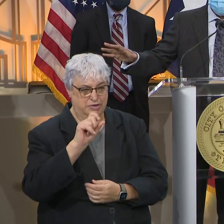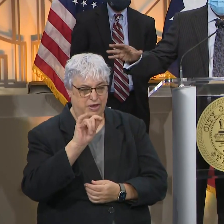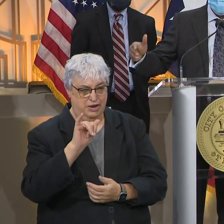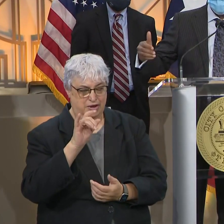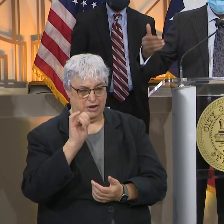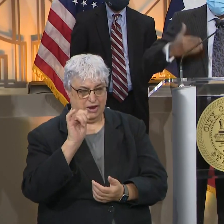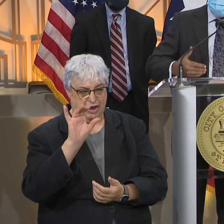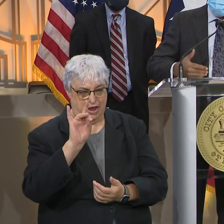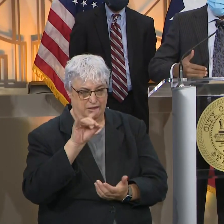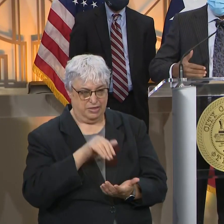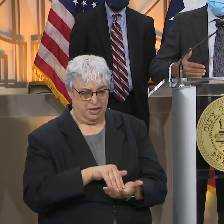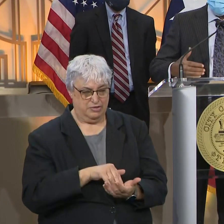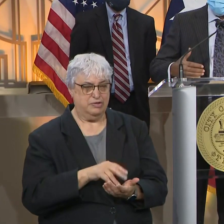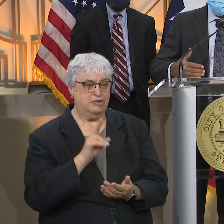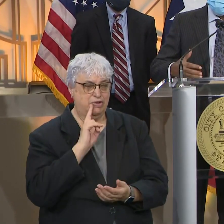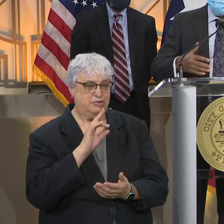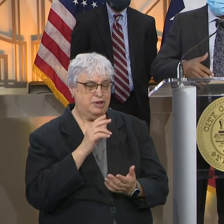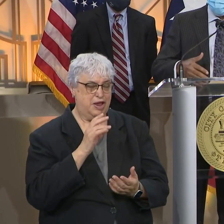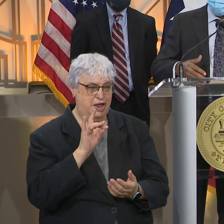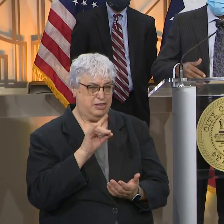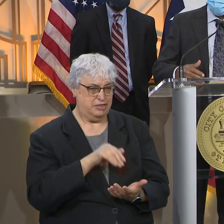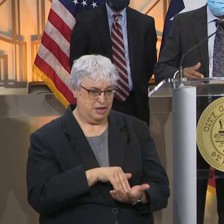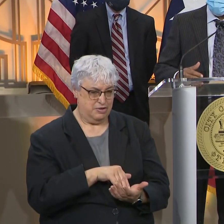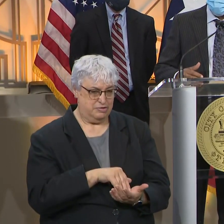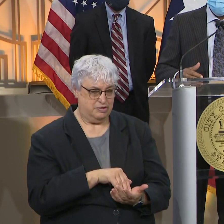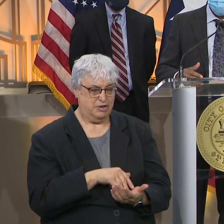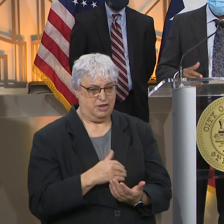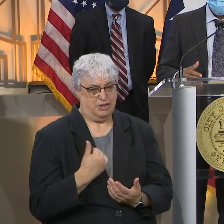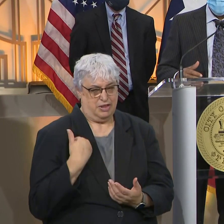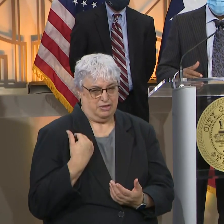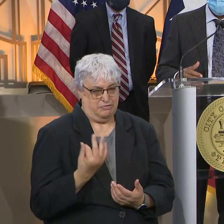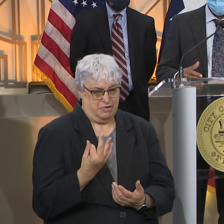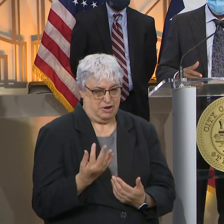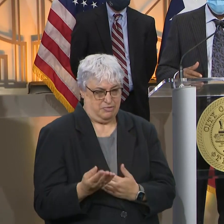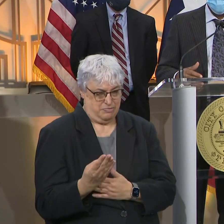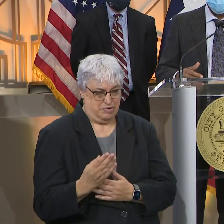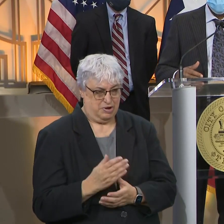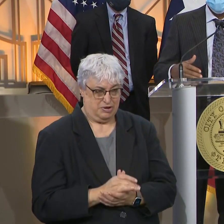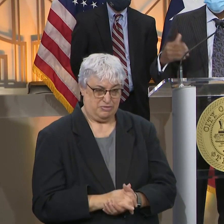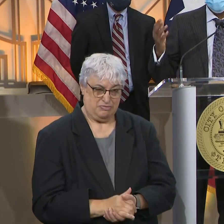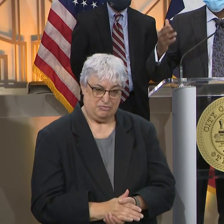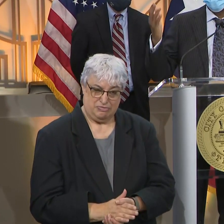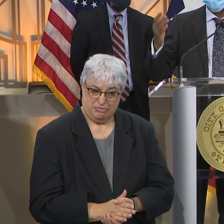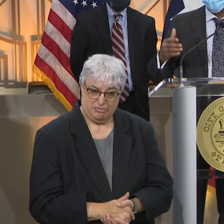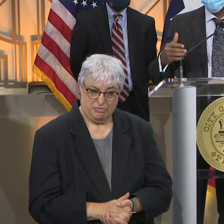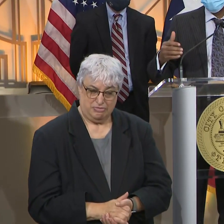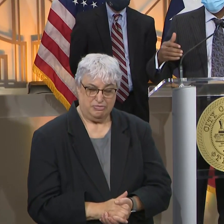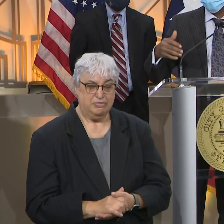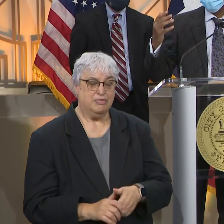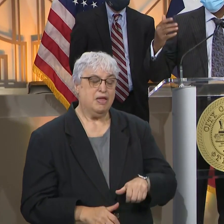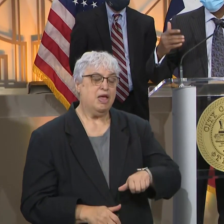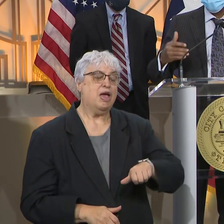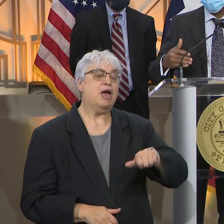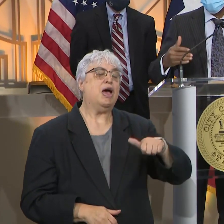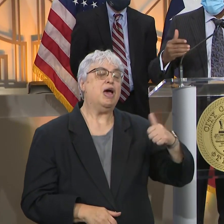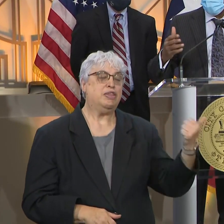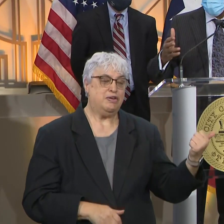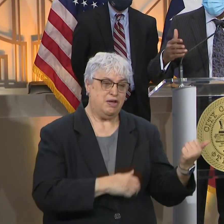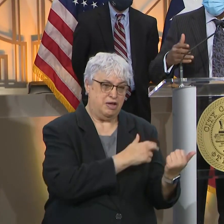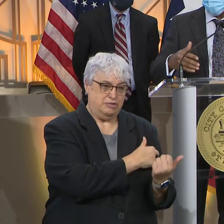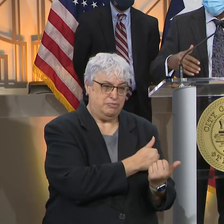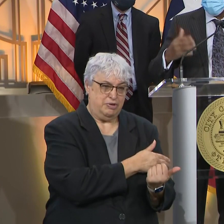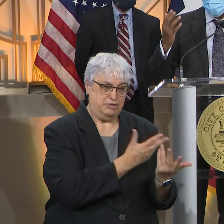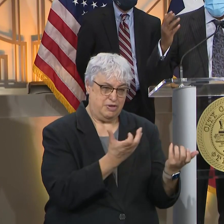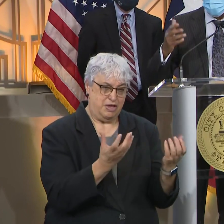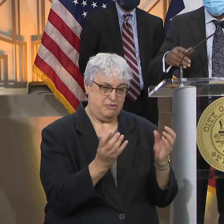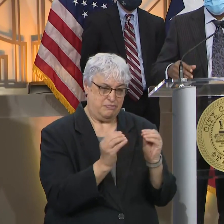8,000. City of Houston got 8,000. got ours on Friday morning. So, and other providers, other hospitals are wanting